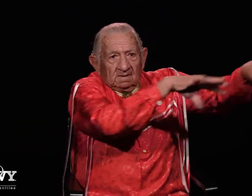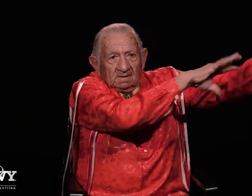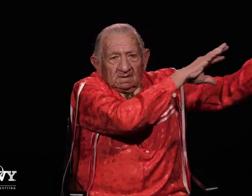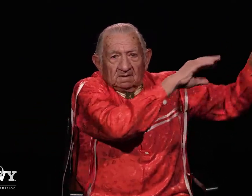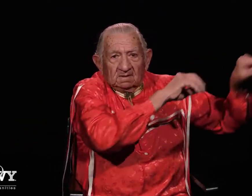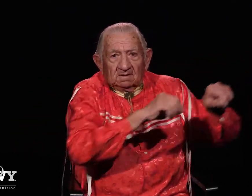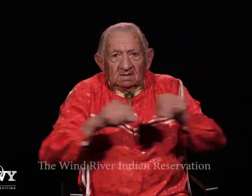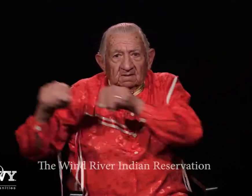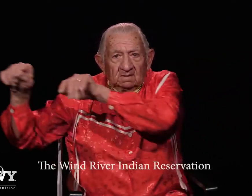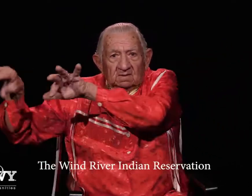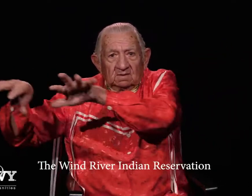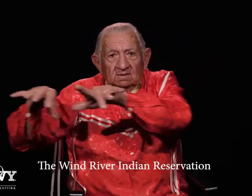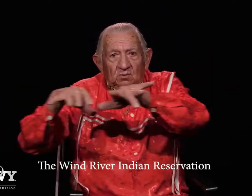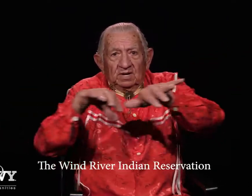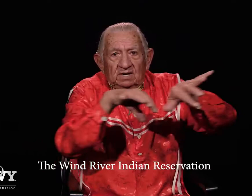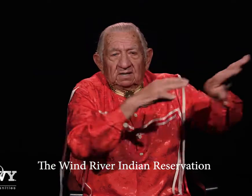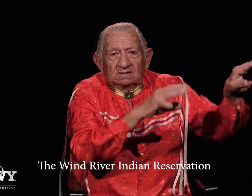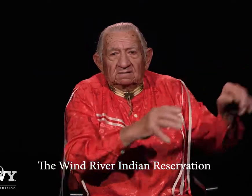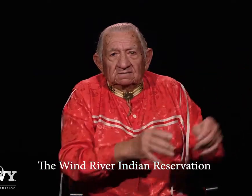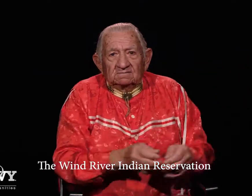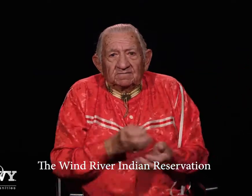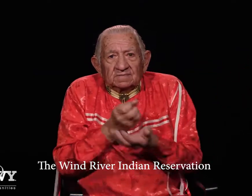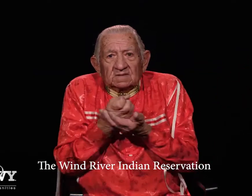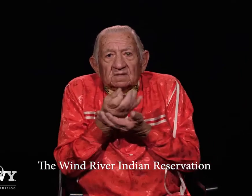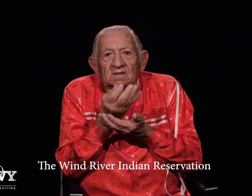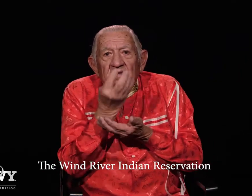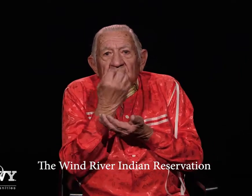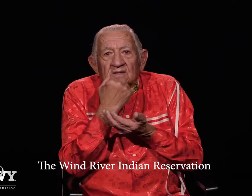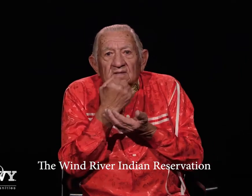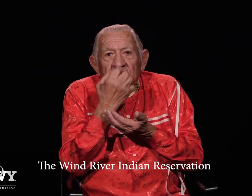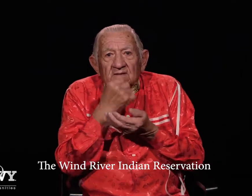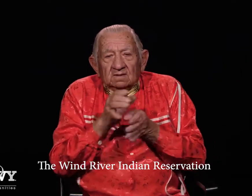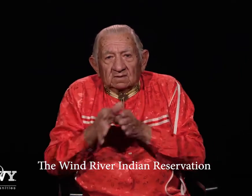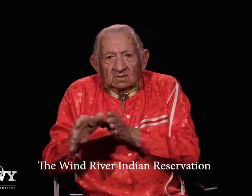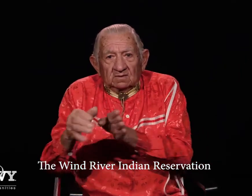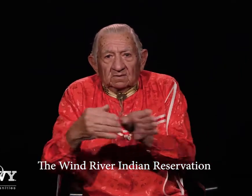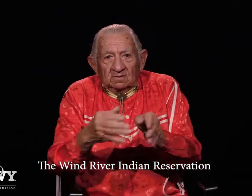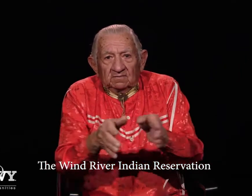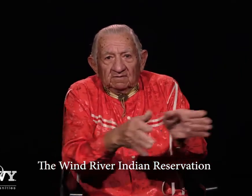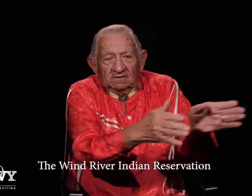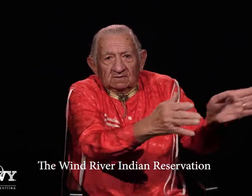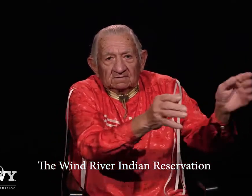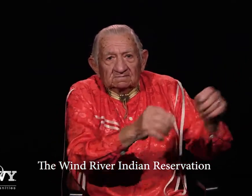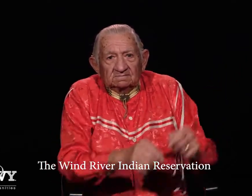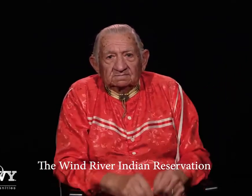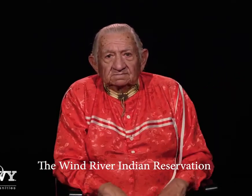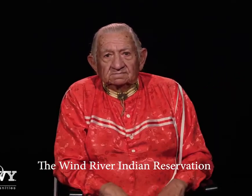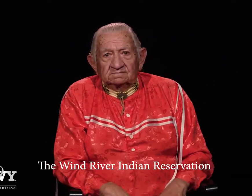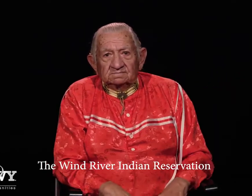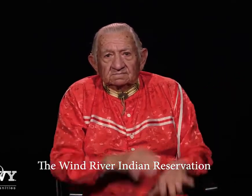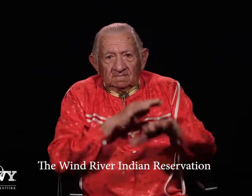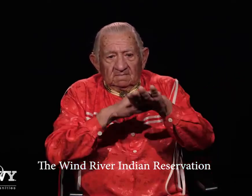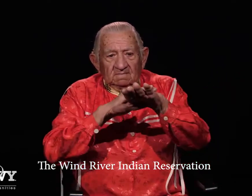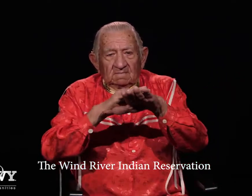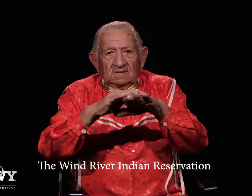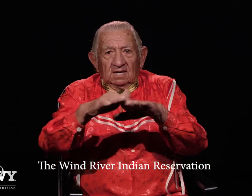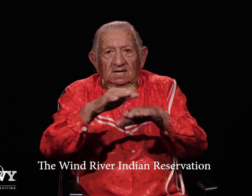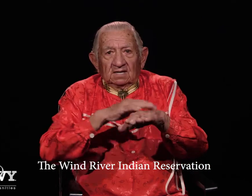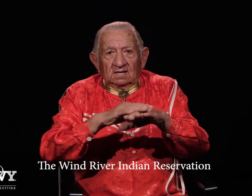call the wind river Indian